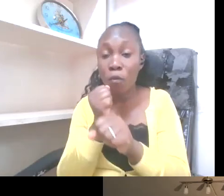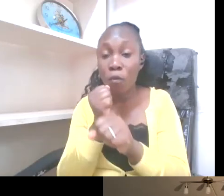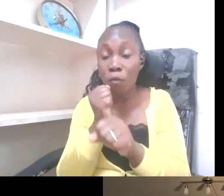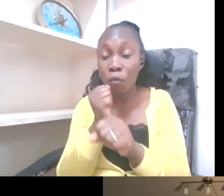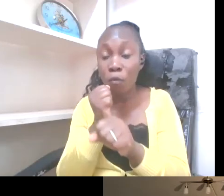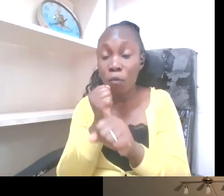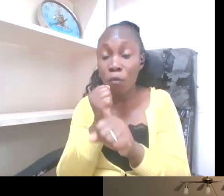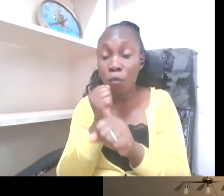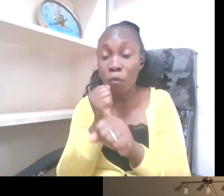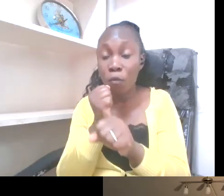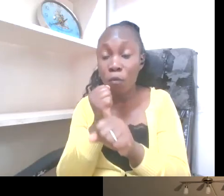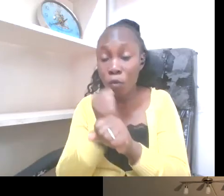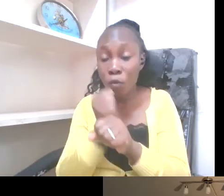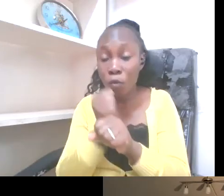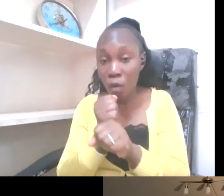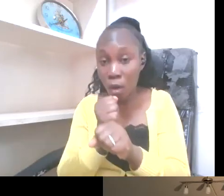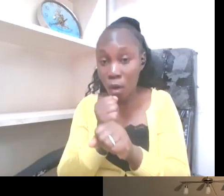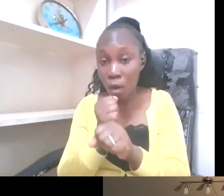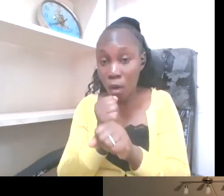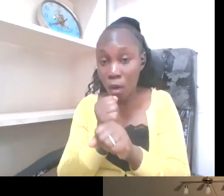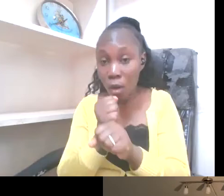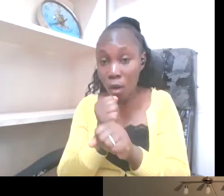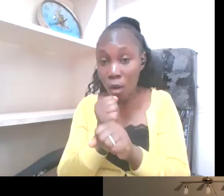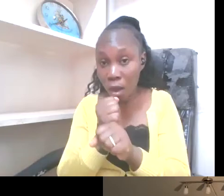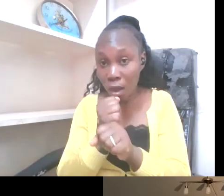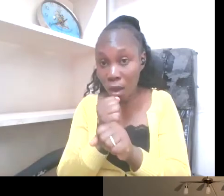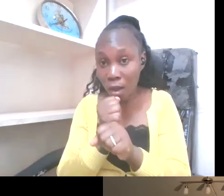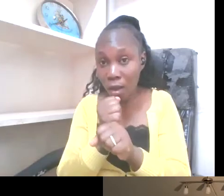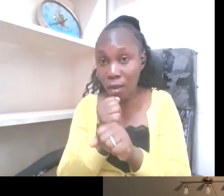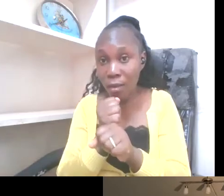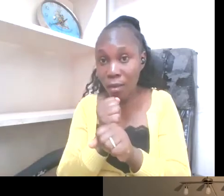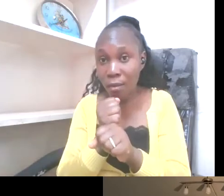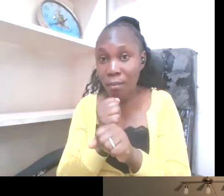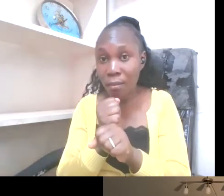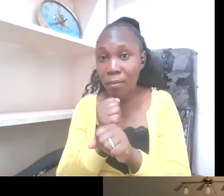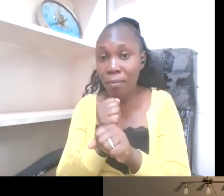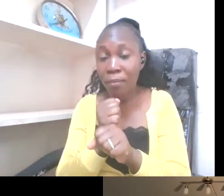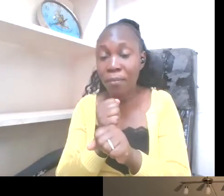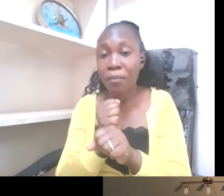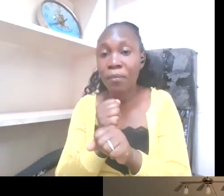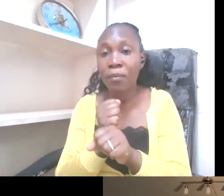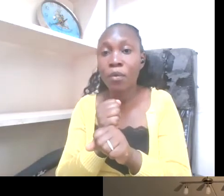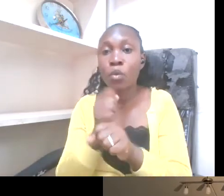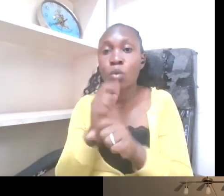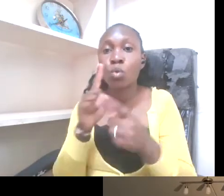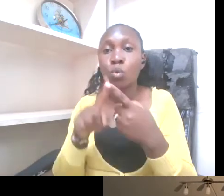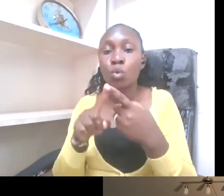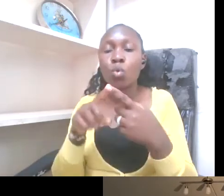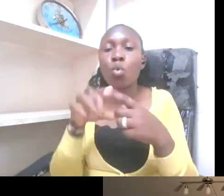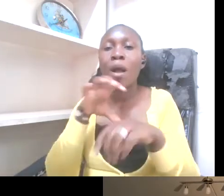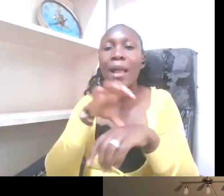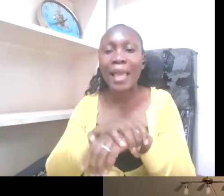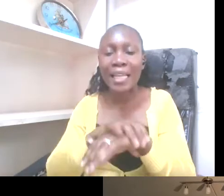different things like that. and then Professor Michael Durumo. There are many others I could mention, but I think, let me stop at those five.